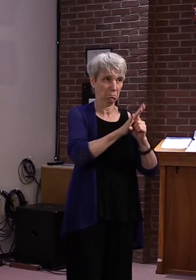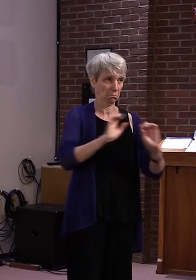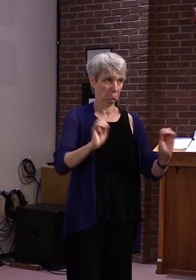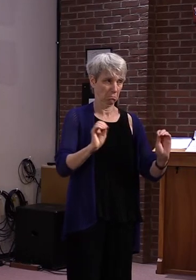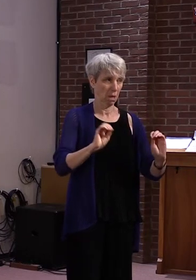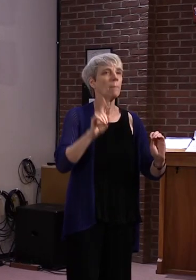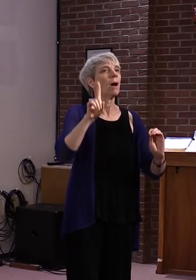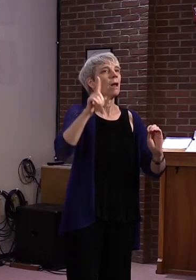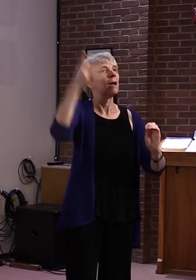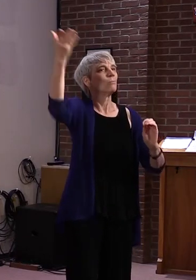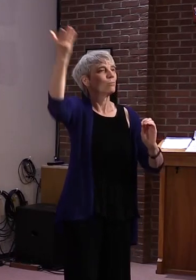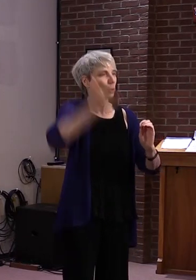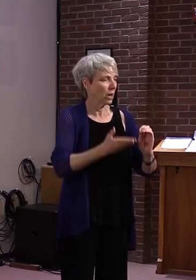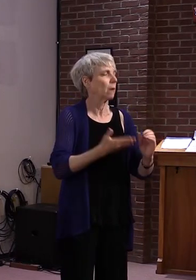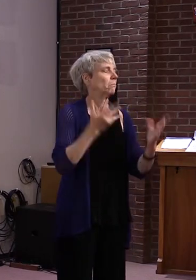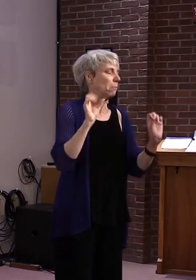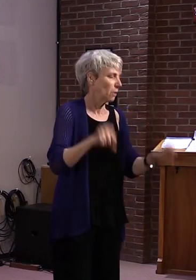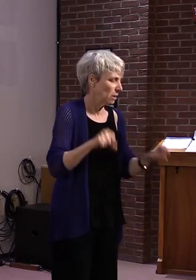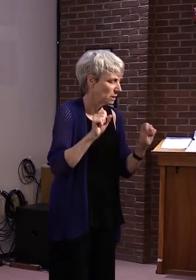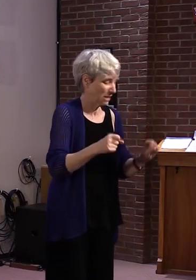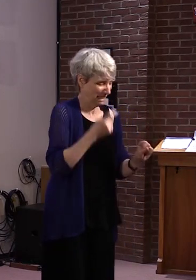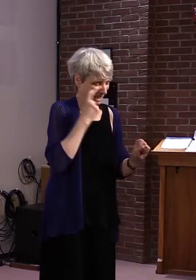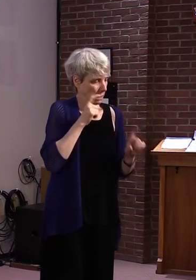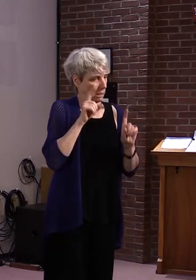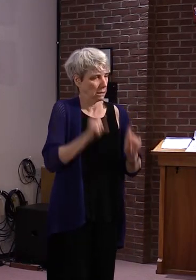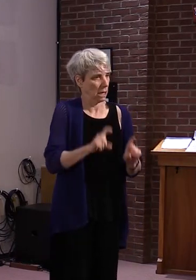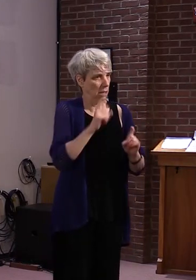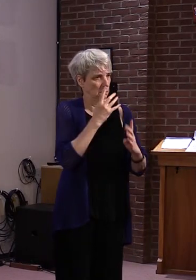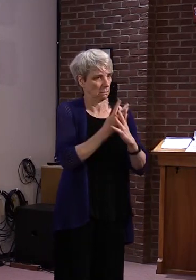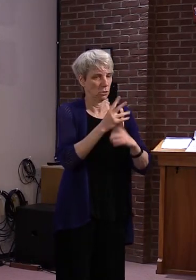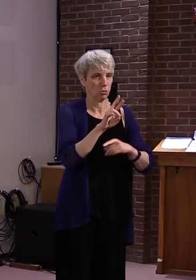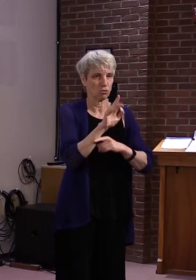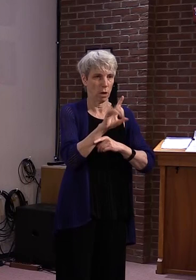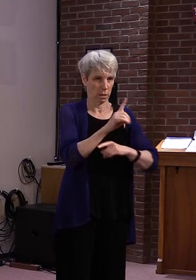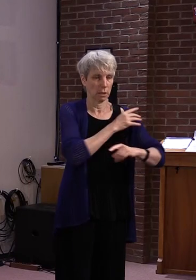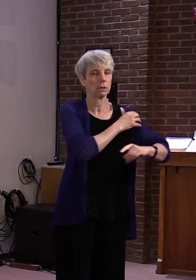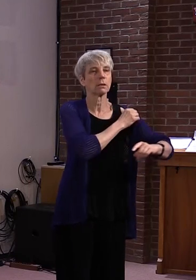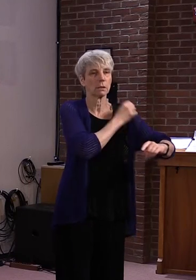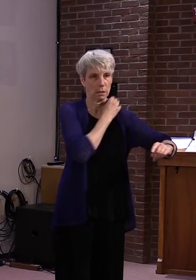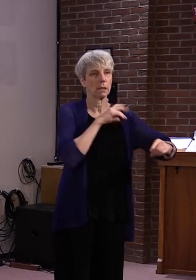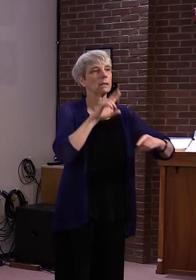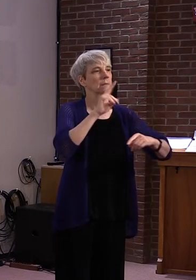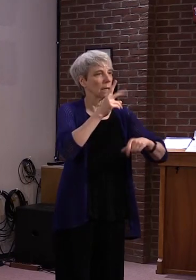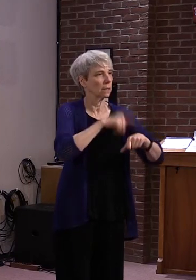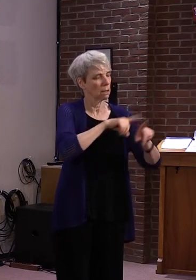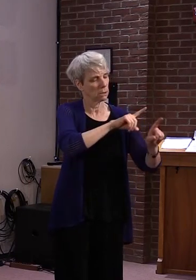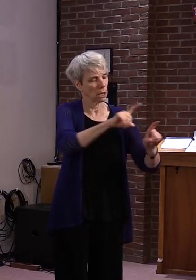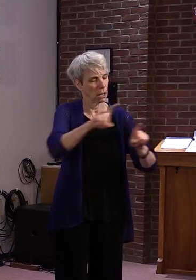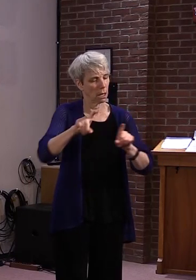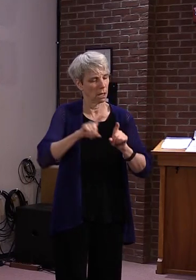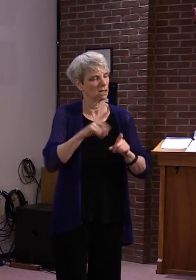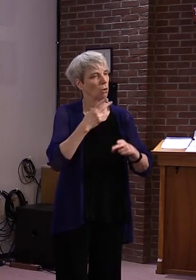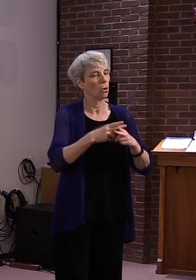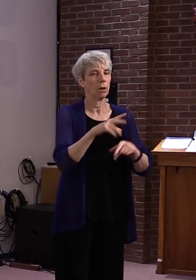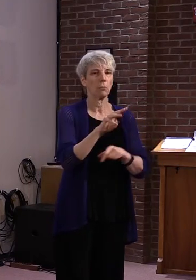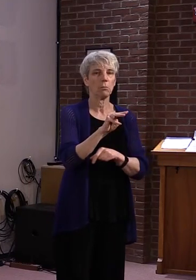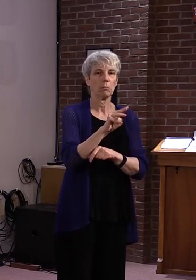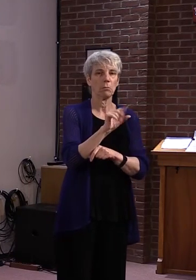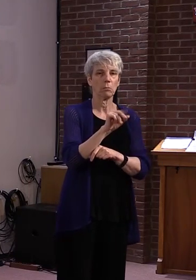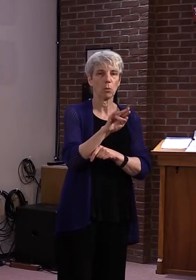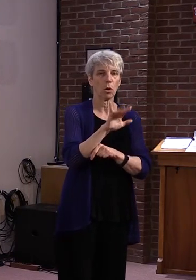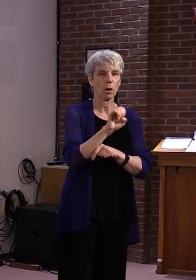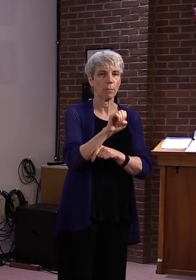testing Marble Valley down in Rutland again for the second time in 10 days.